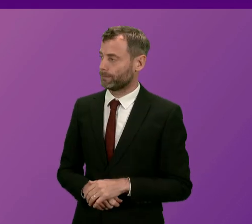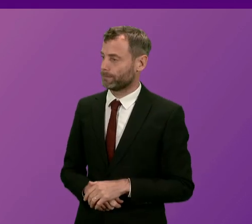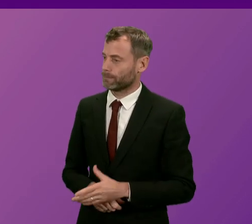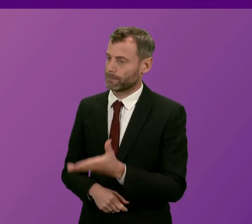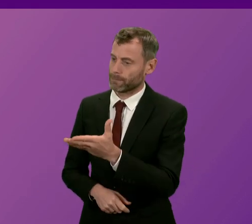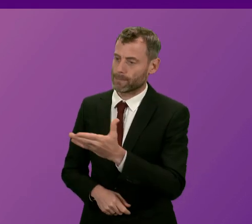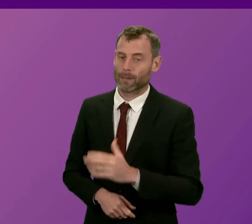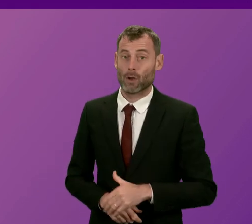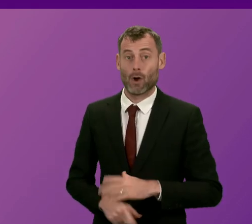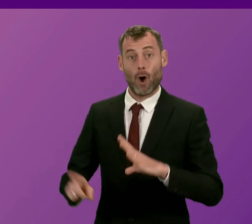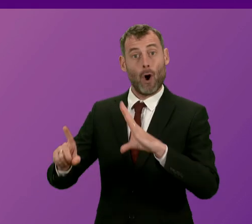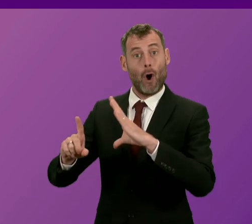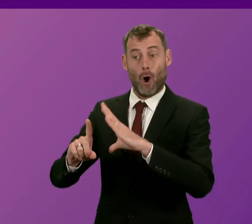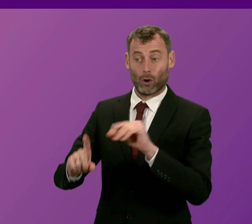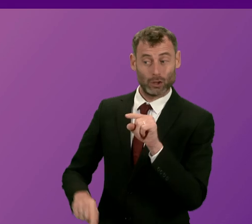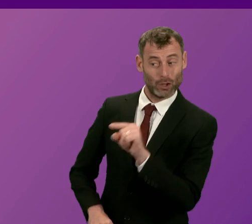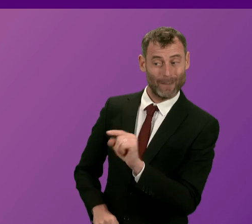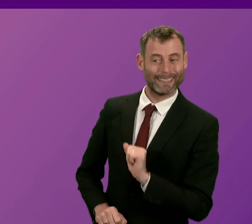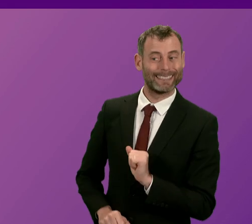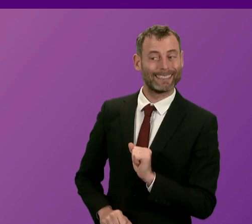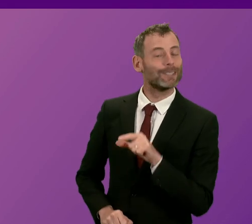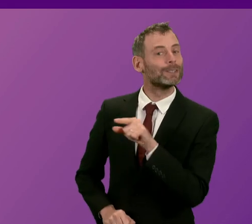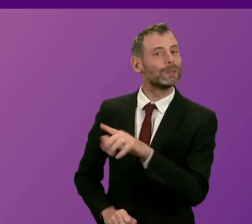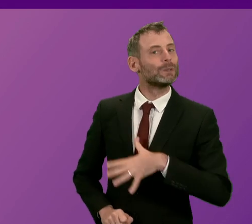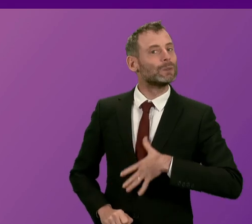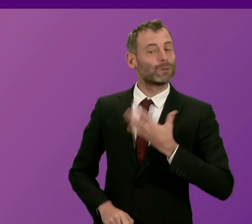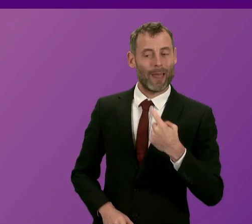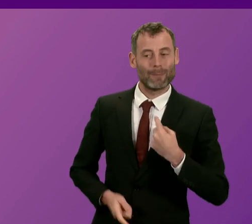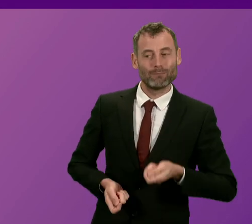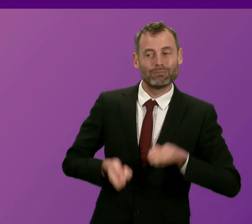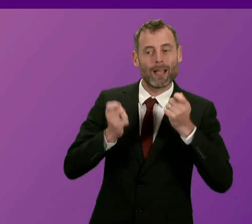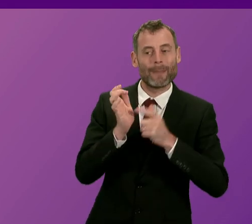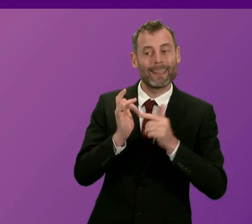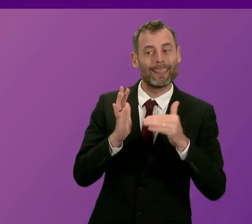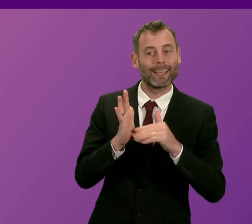The Conservatives obviously don't like being reminded that Mr Finlay,